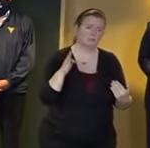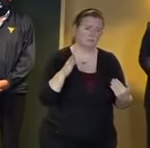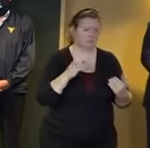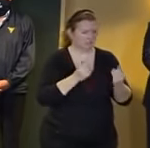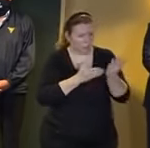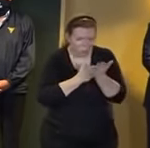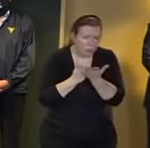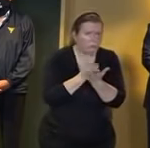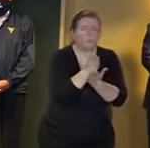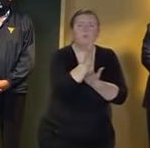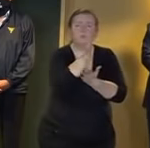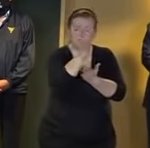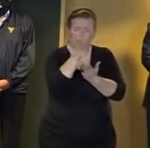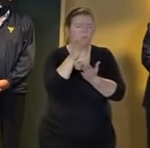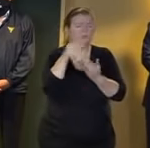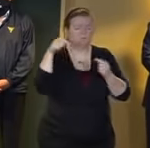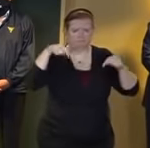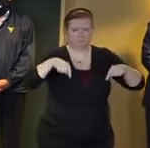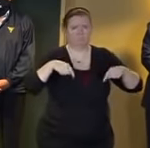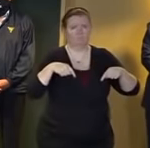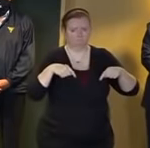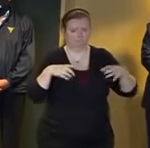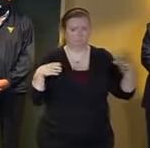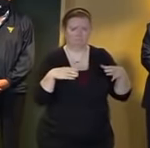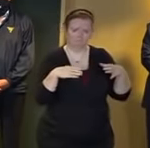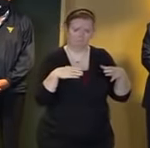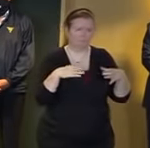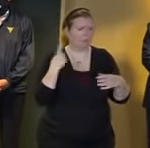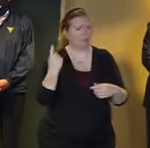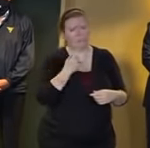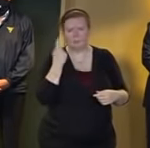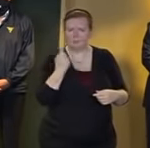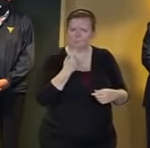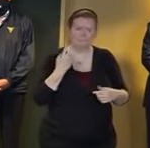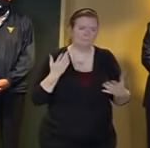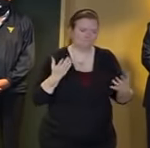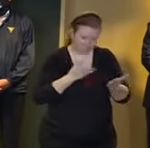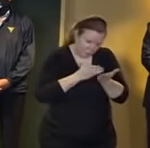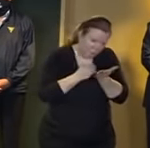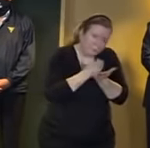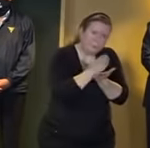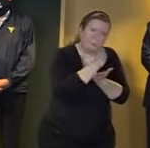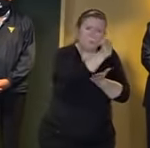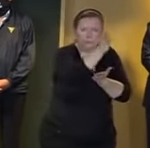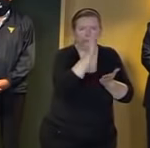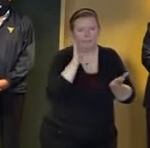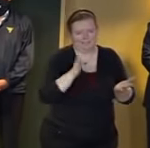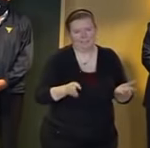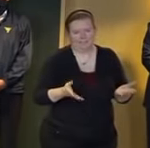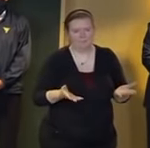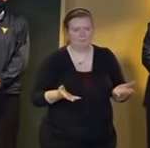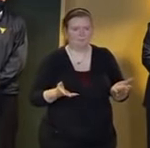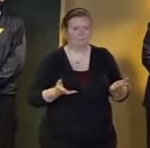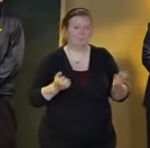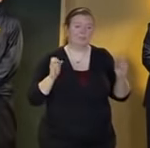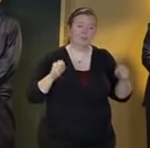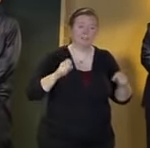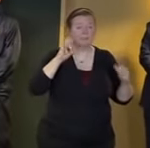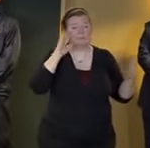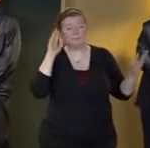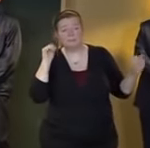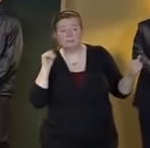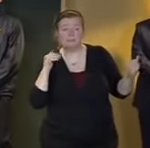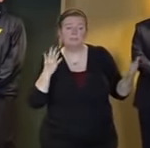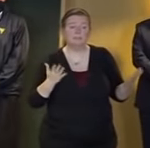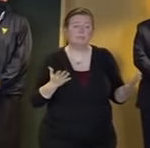successfully as we have always in the past and uh we can expect with the climate uh